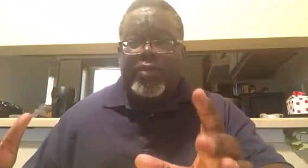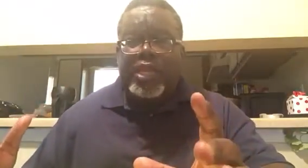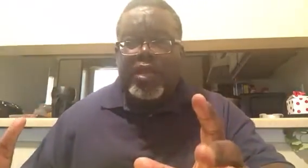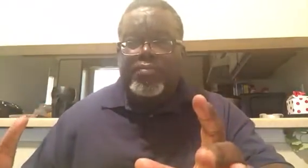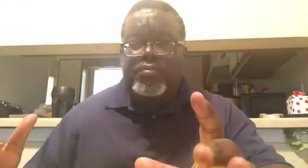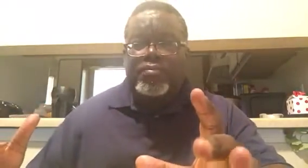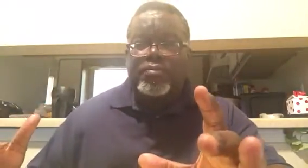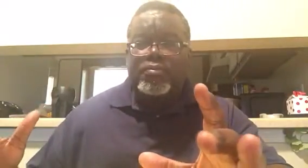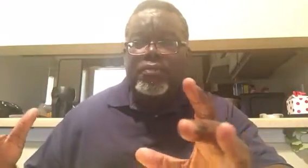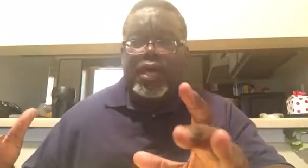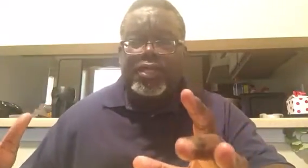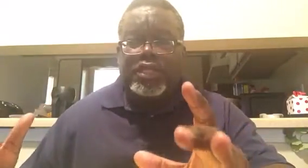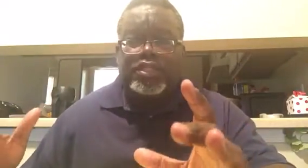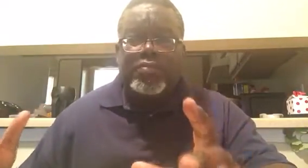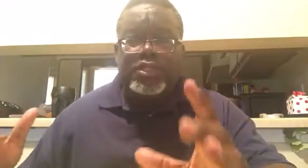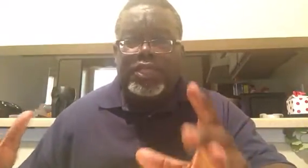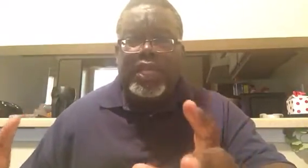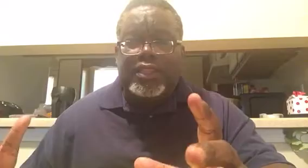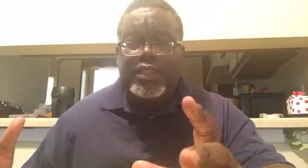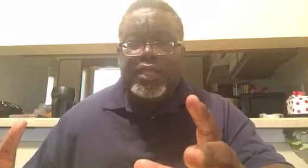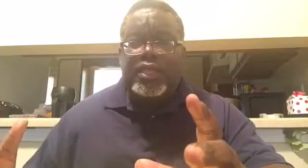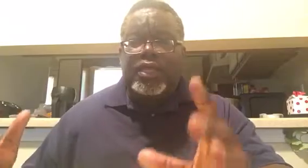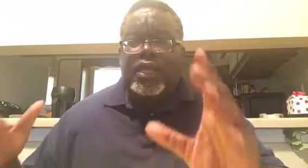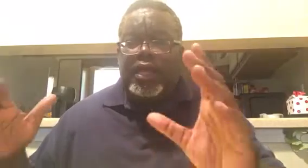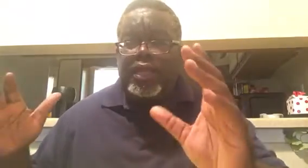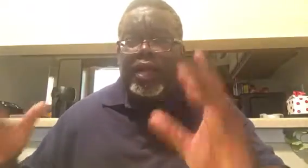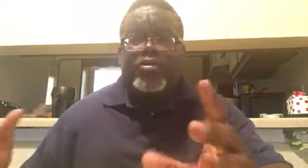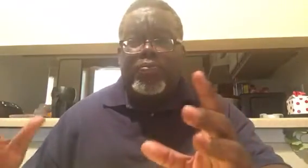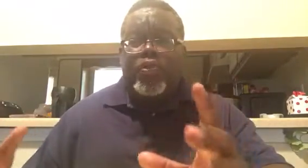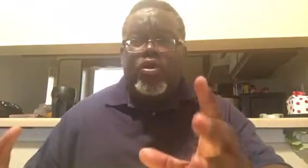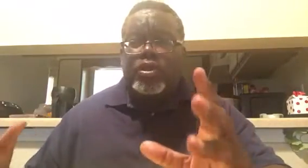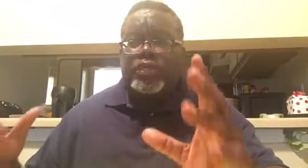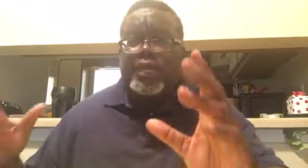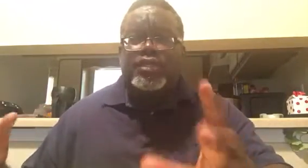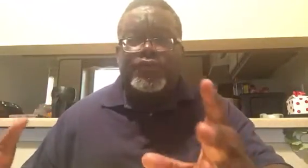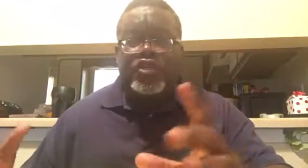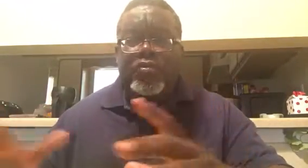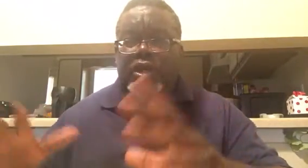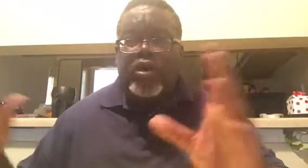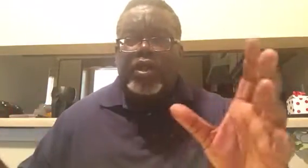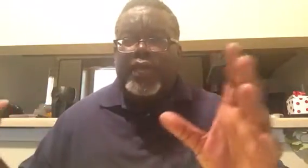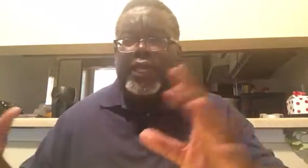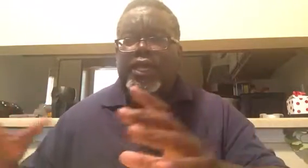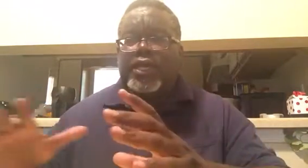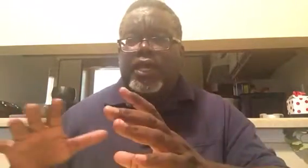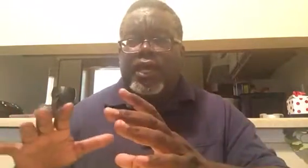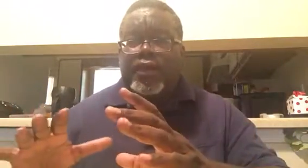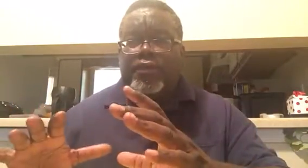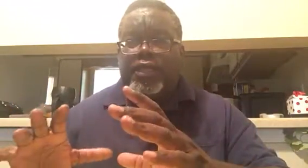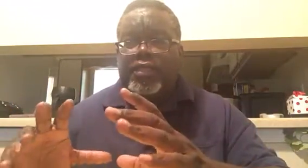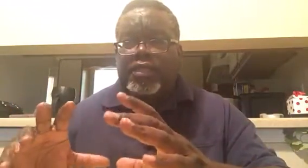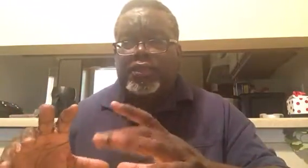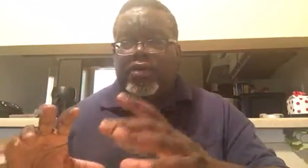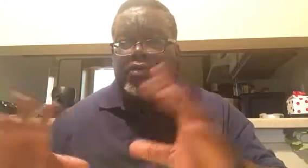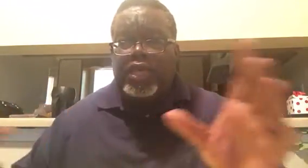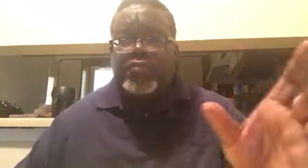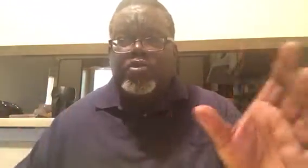coming up, uh, September 10th, Yom Kippur days of atonement, all of that, uh, in the, on the Hebrew